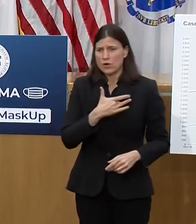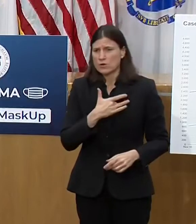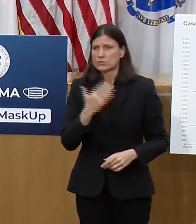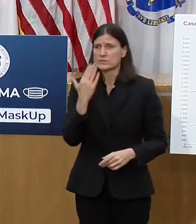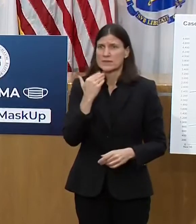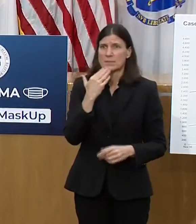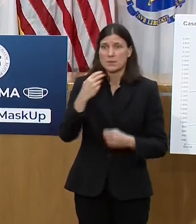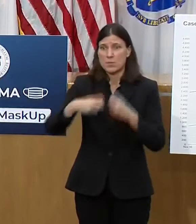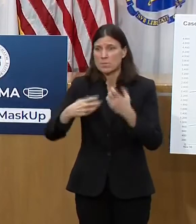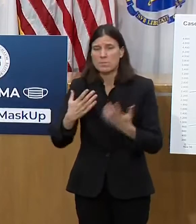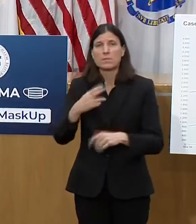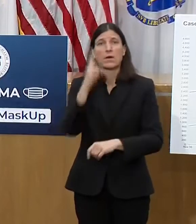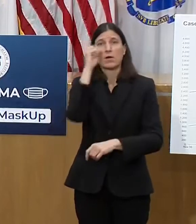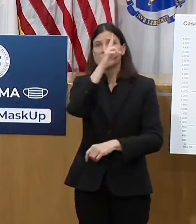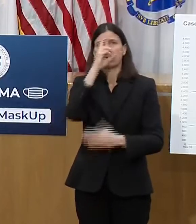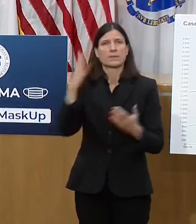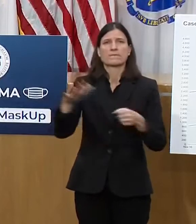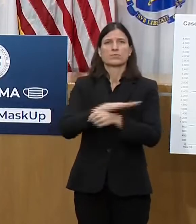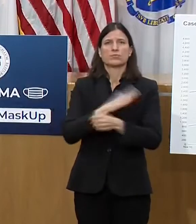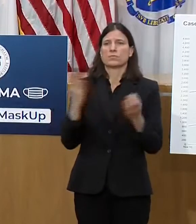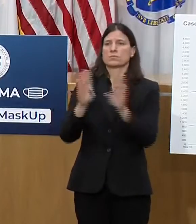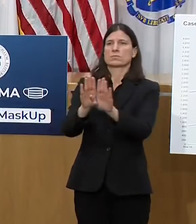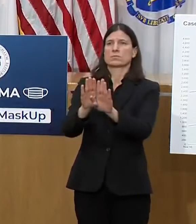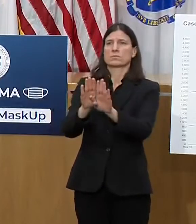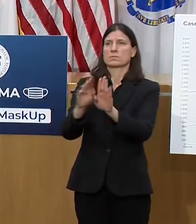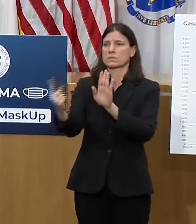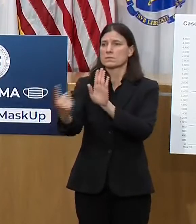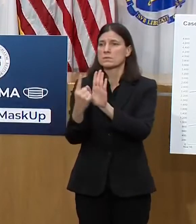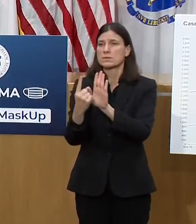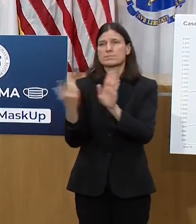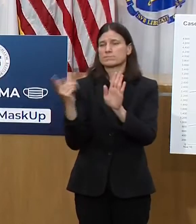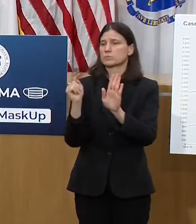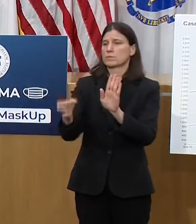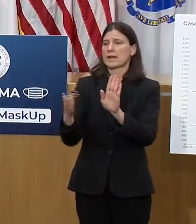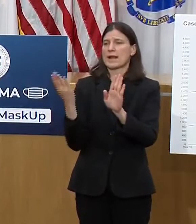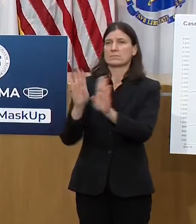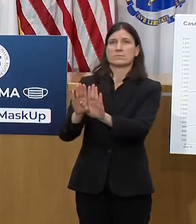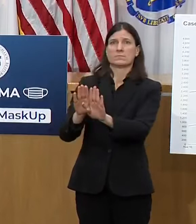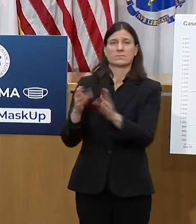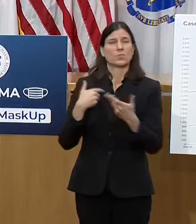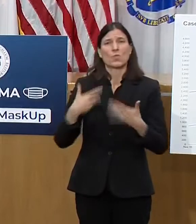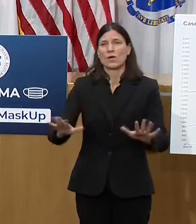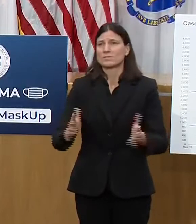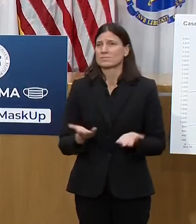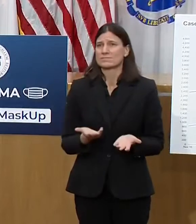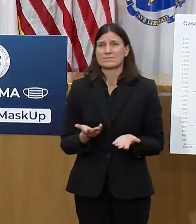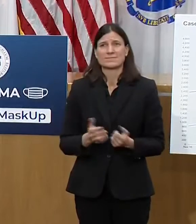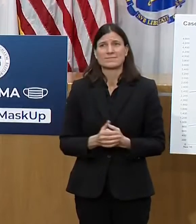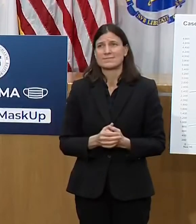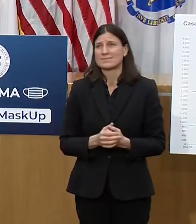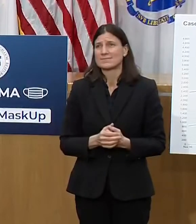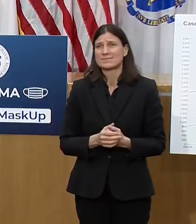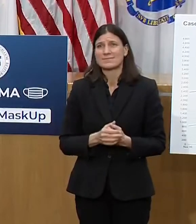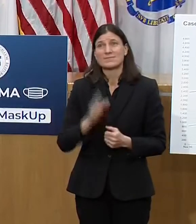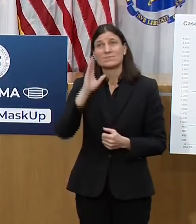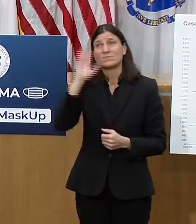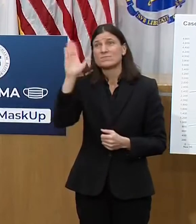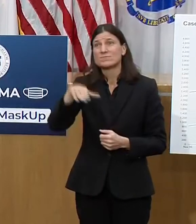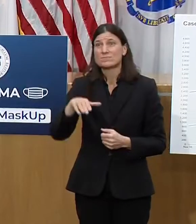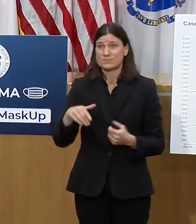And I can't emphasize enough that this is not forever. This is once,